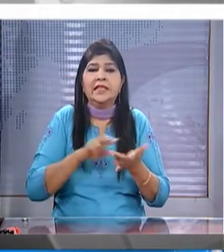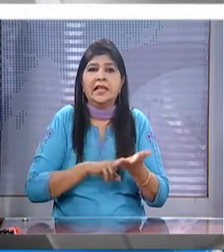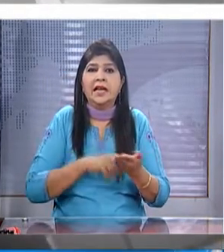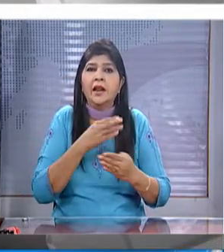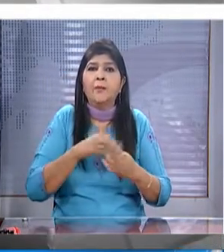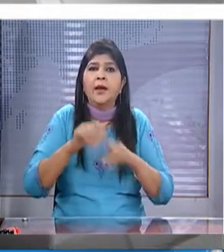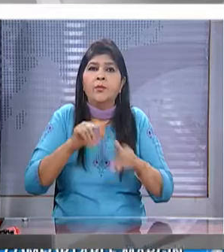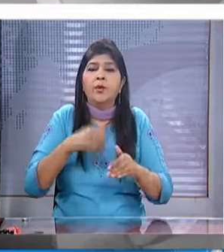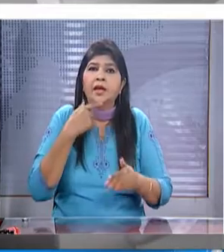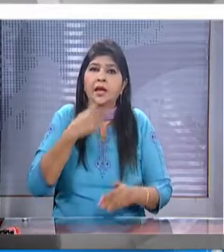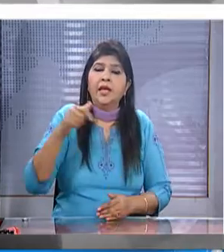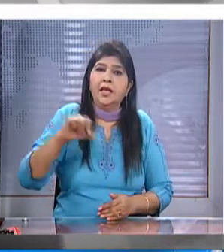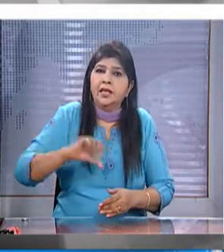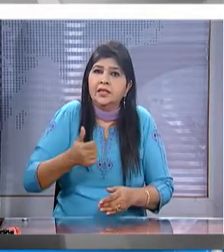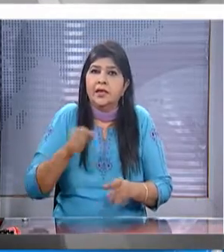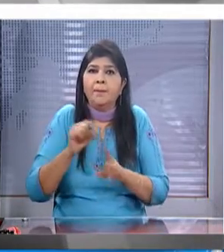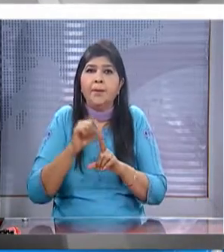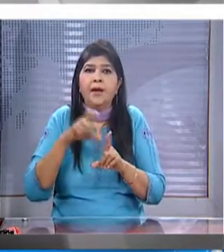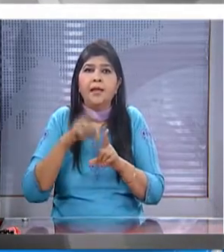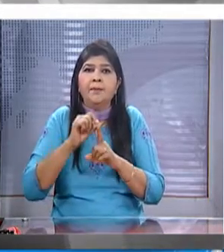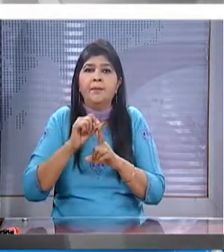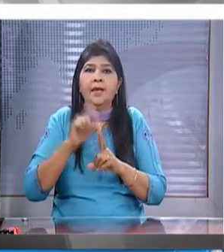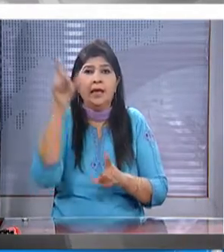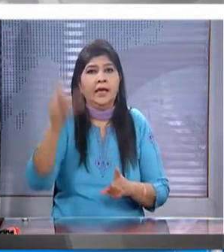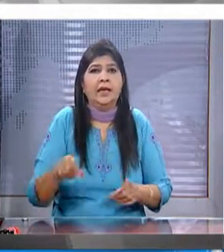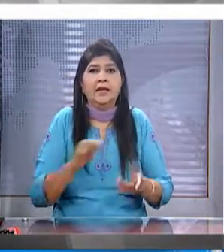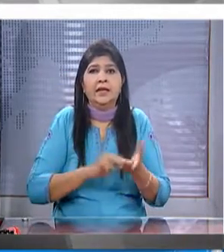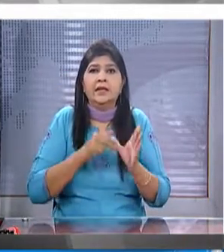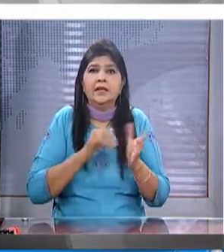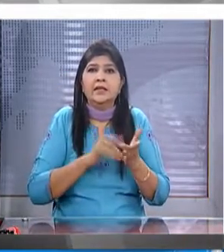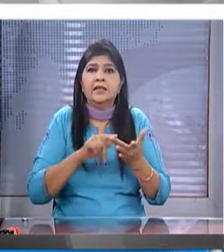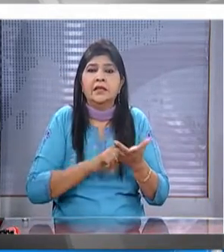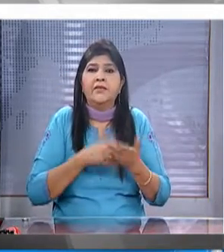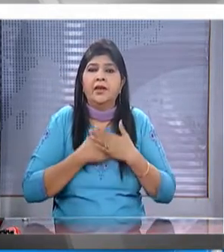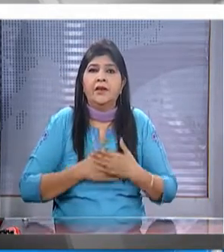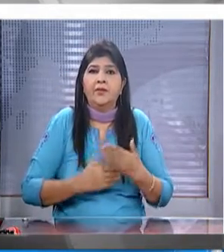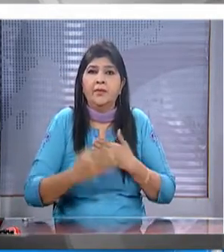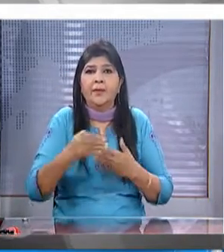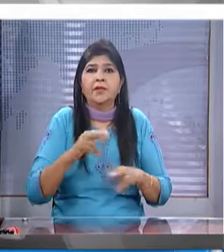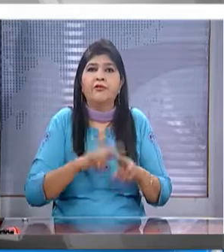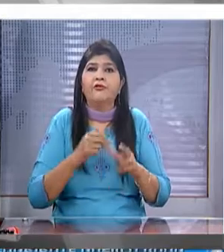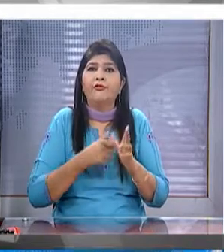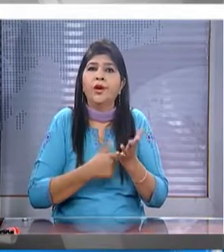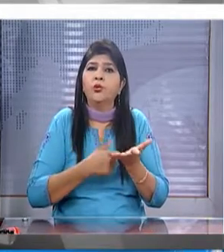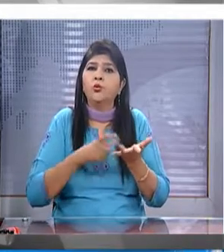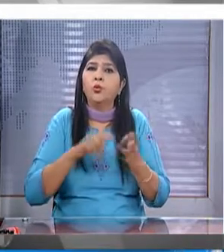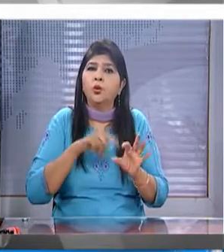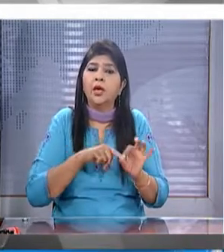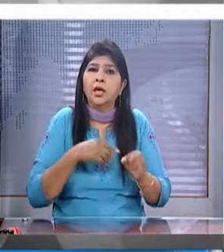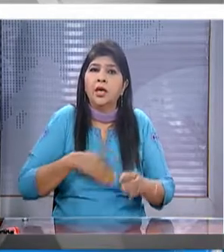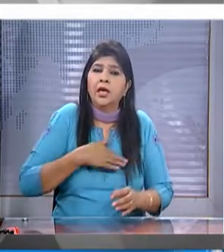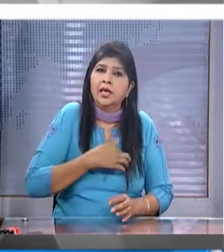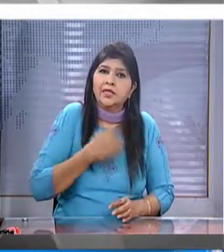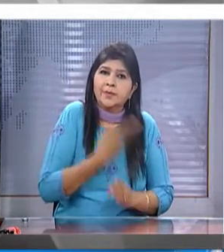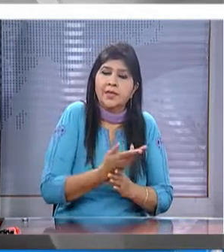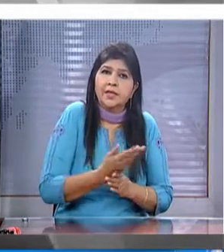he defeated pdp candidate nasir emma khan with a comfortable margin faruq abdullah expressed his